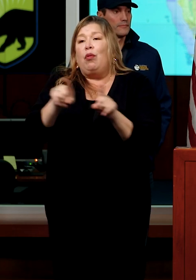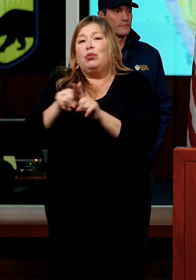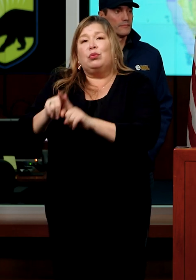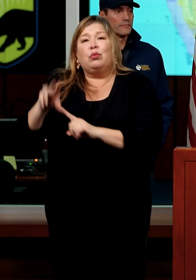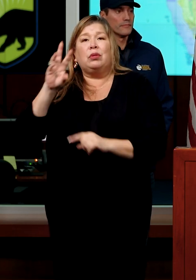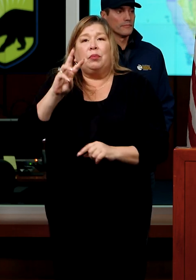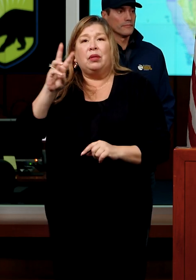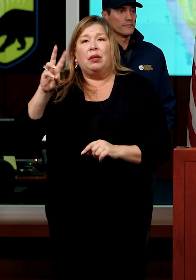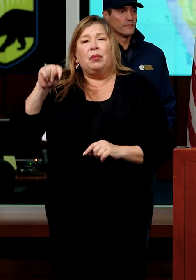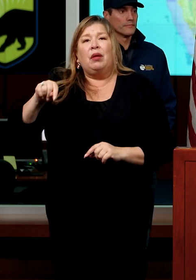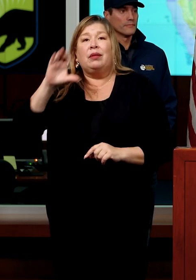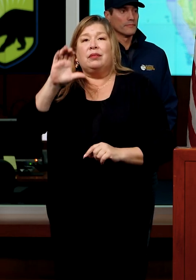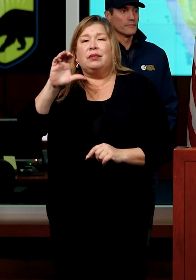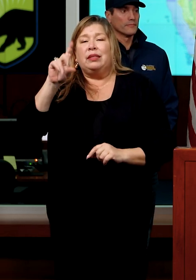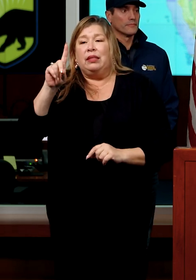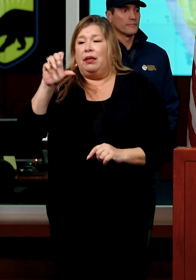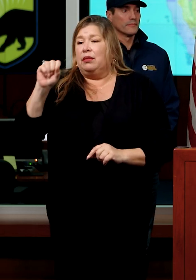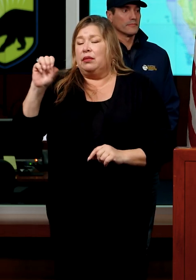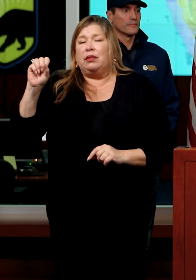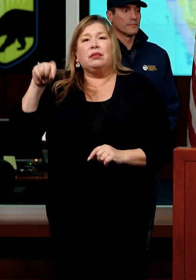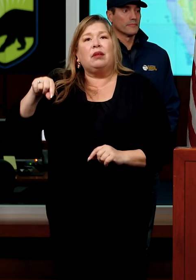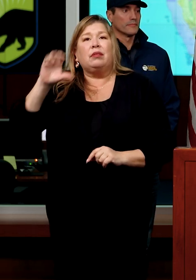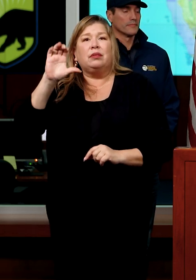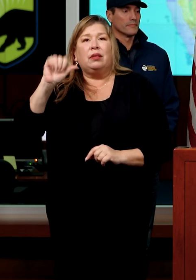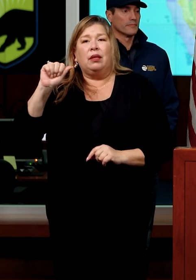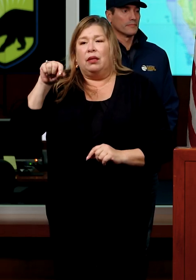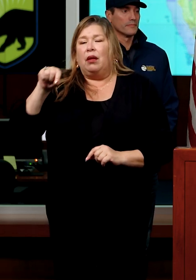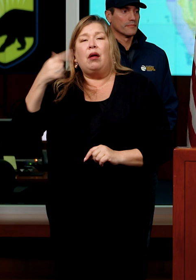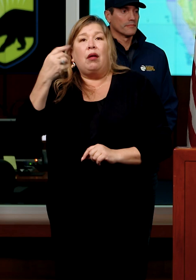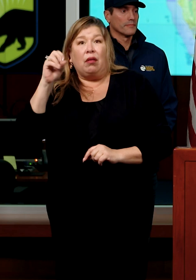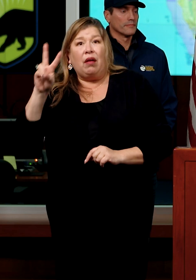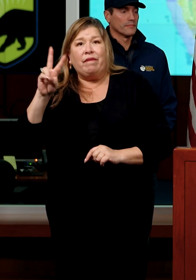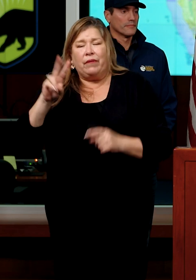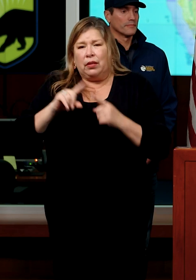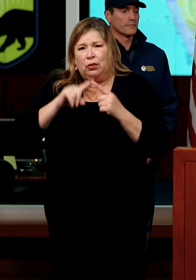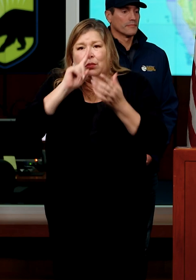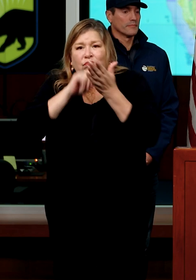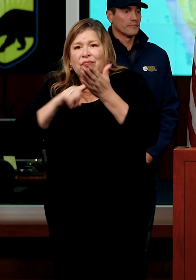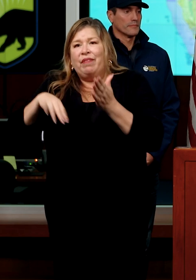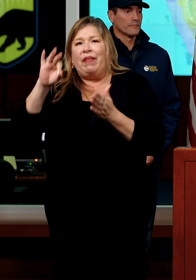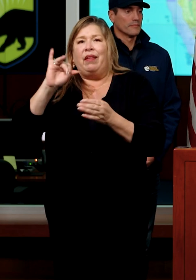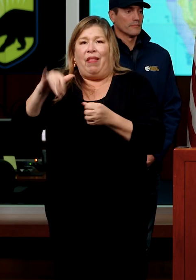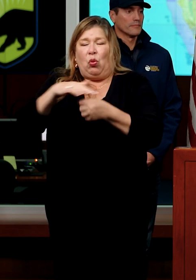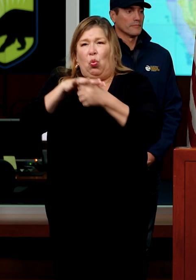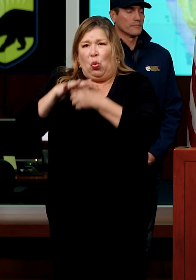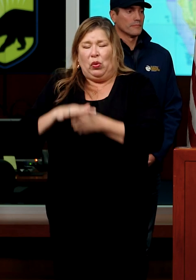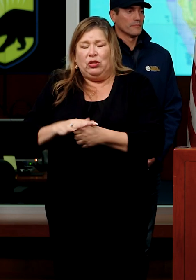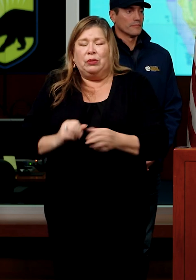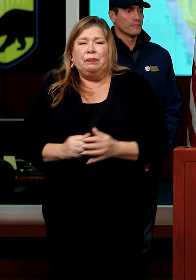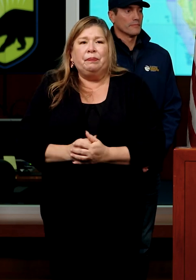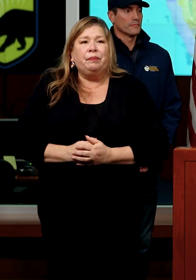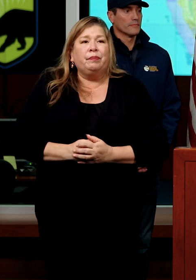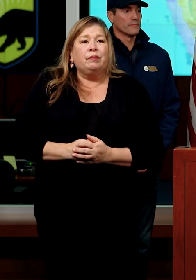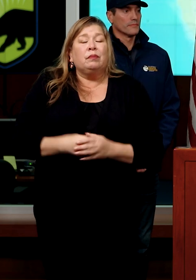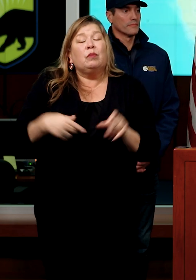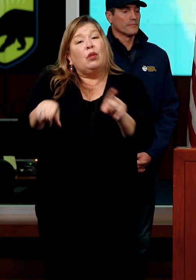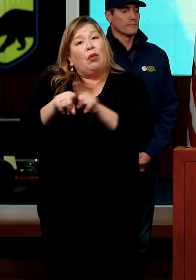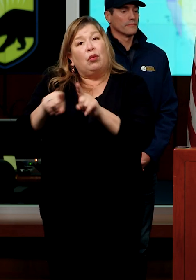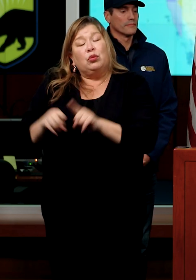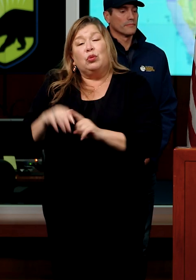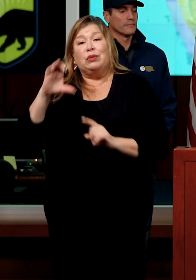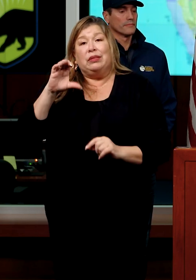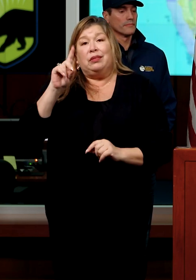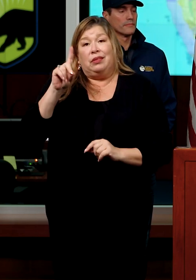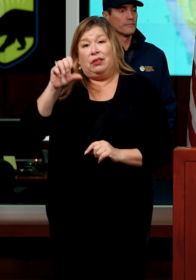.cdss.ca.gov to find these locations. In addition, the Department of Social Services and the